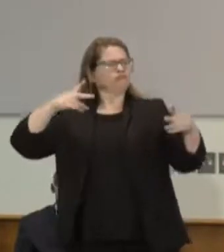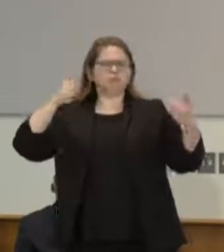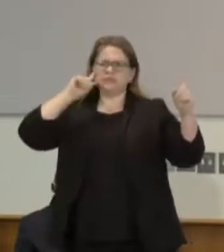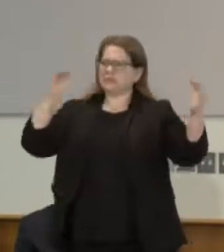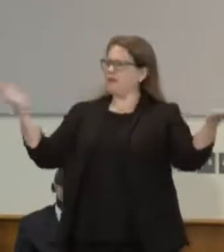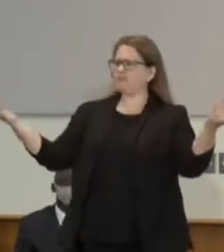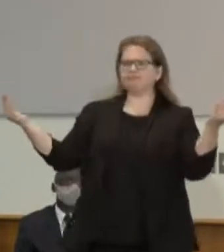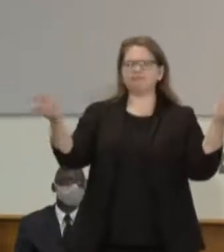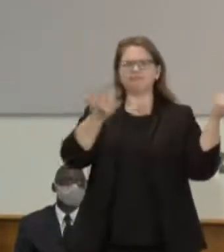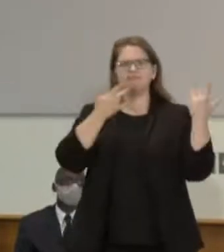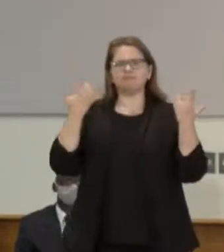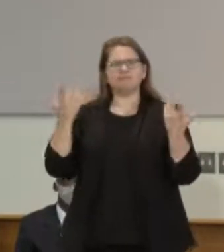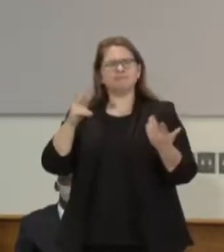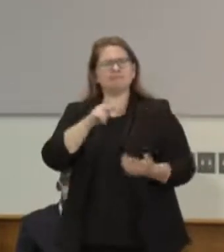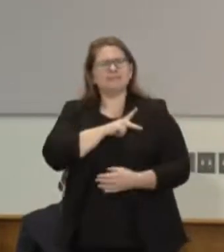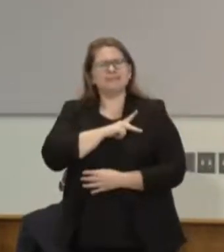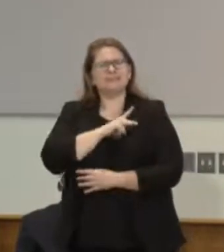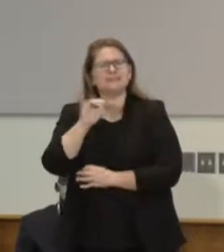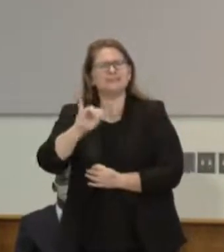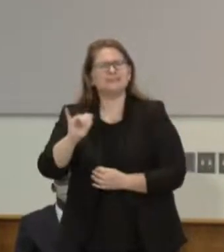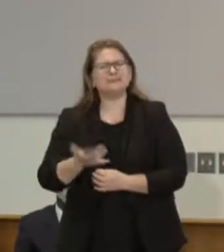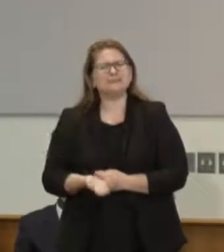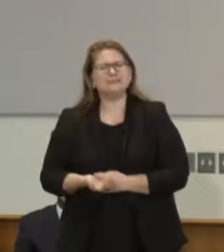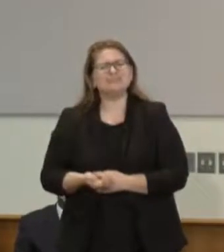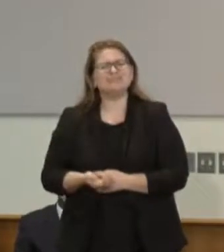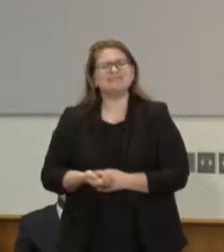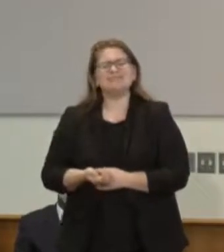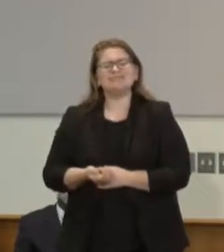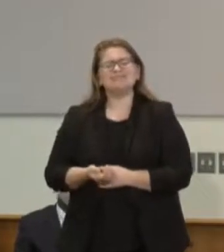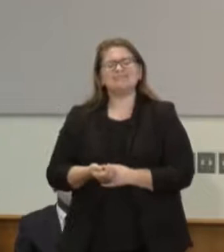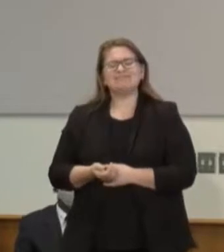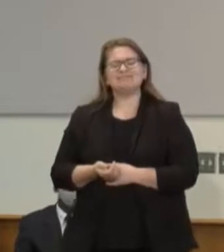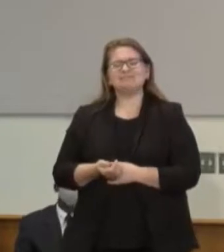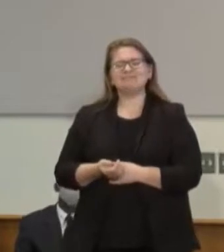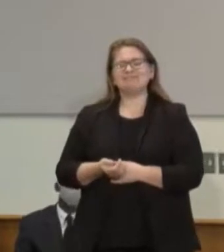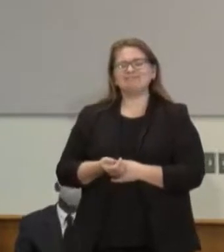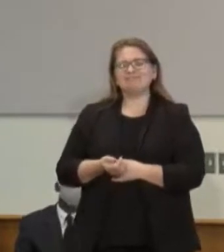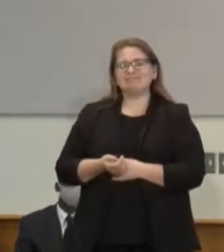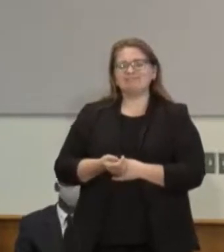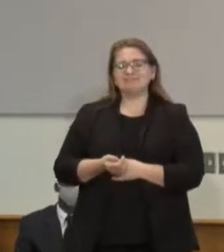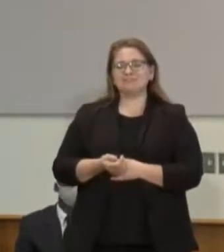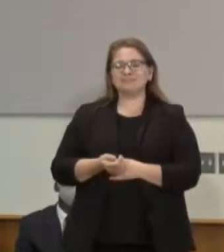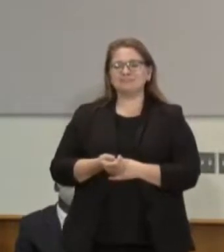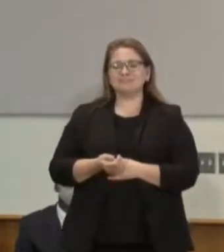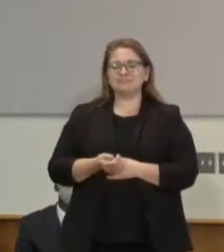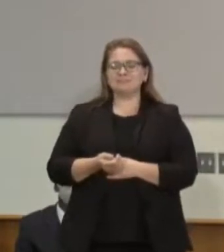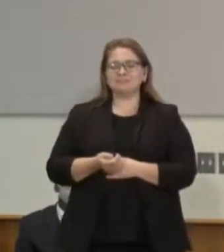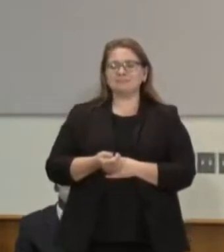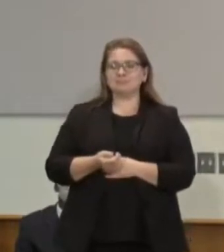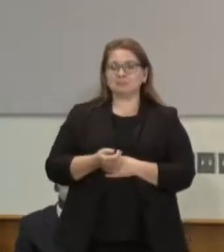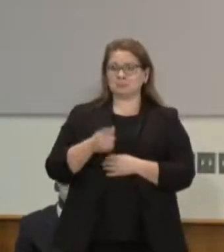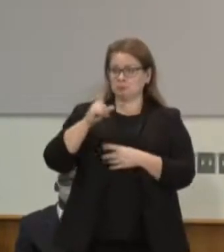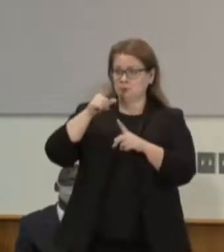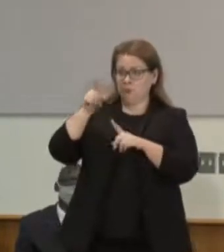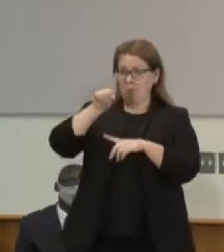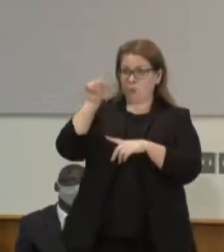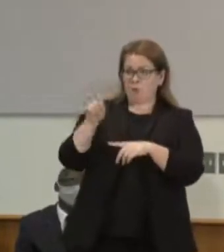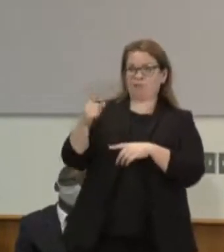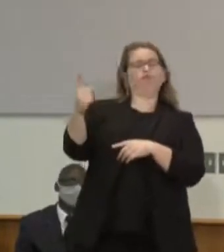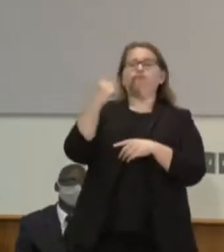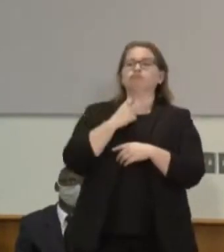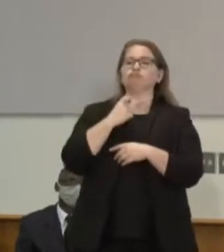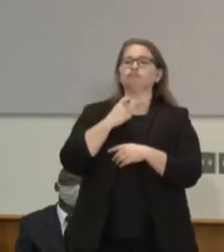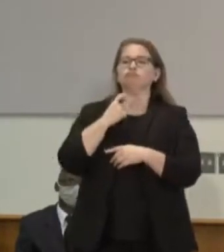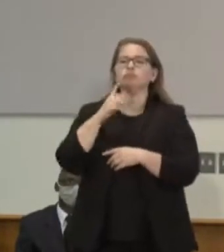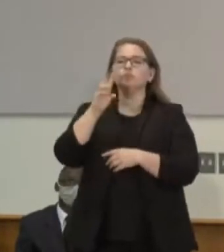for all of us as good laws should be. On the question of the warrior training piece, there is a